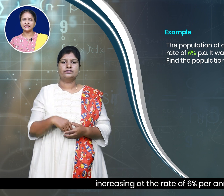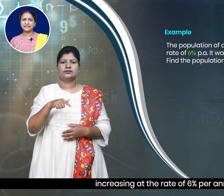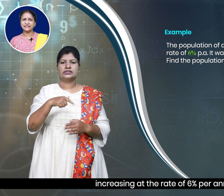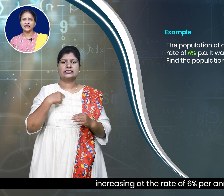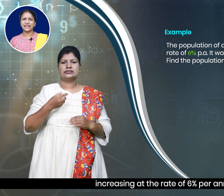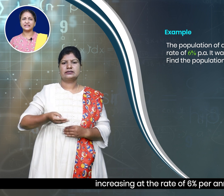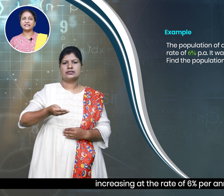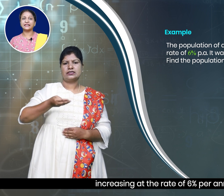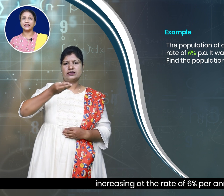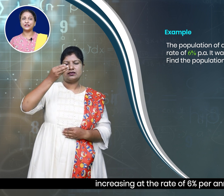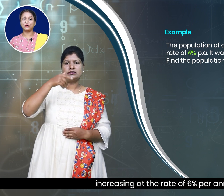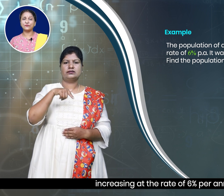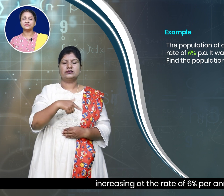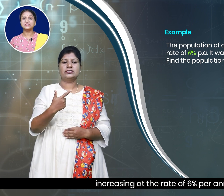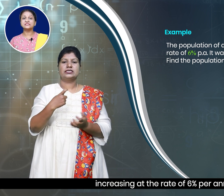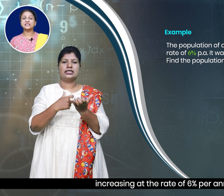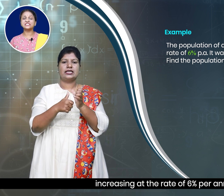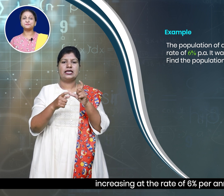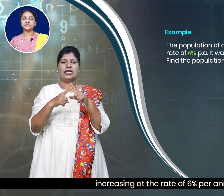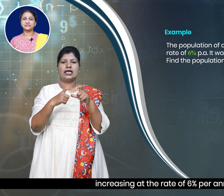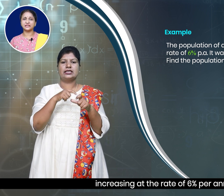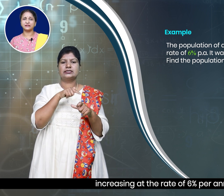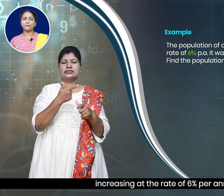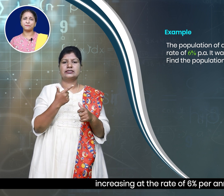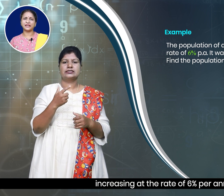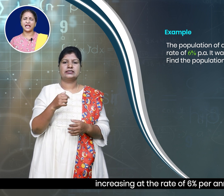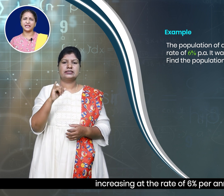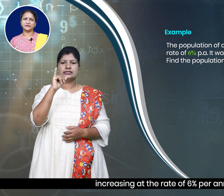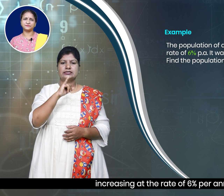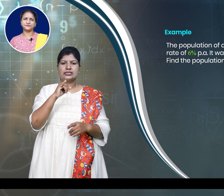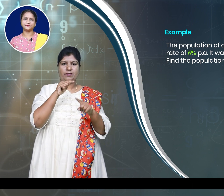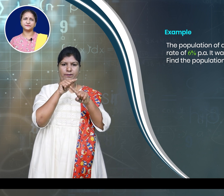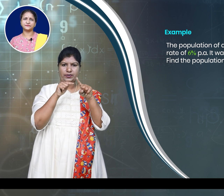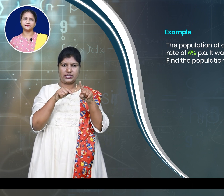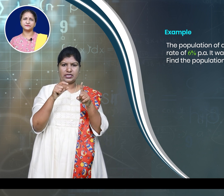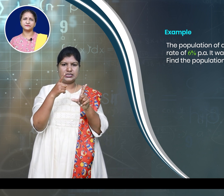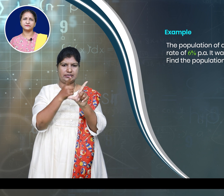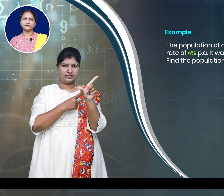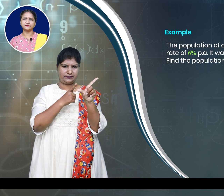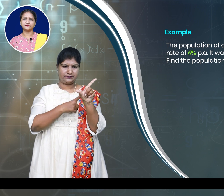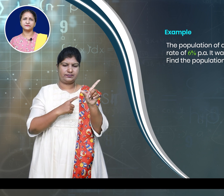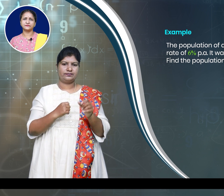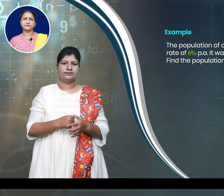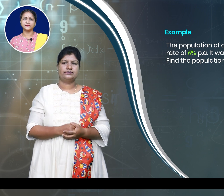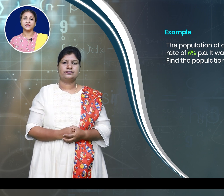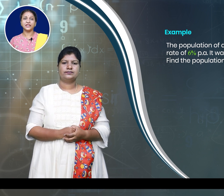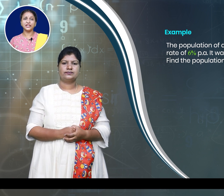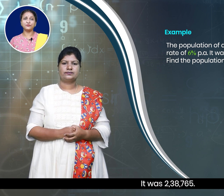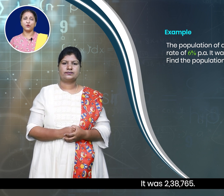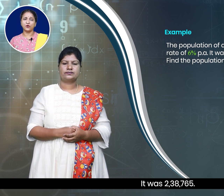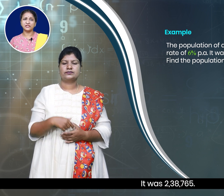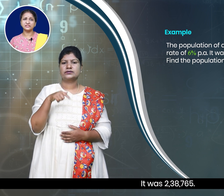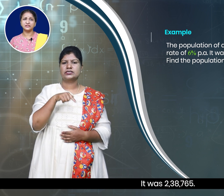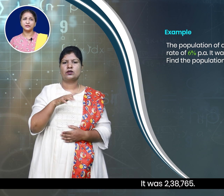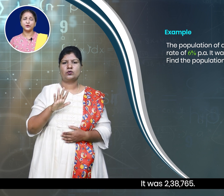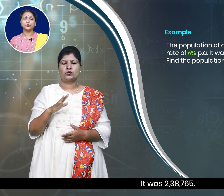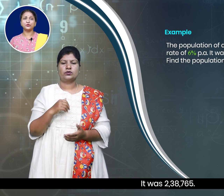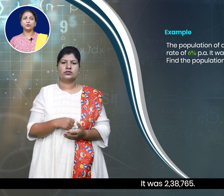at the rate of 6 percent per annum. It was 2